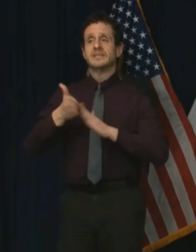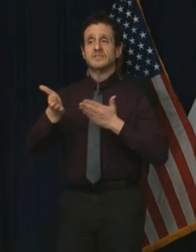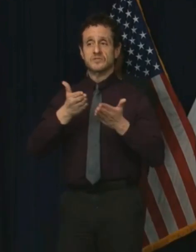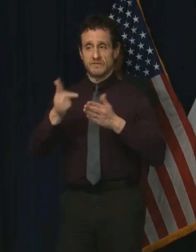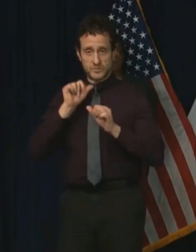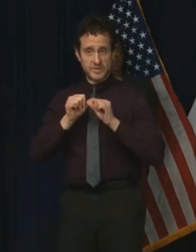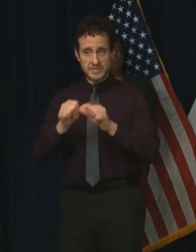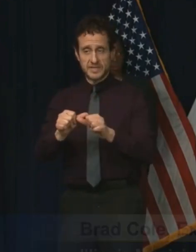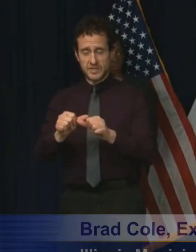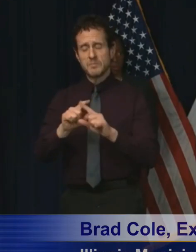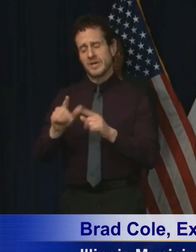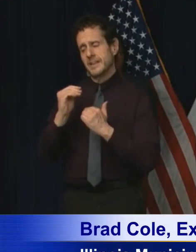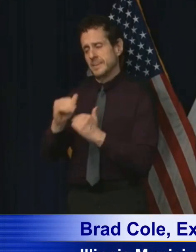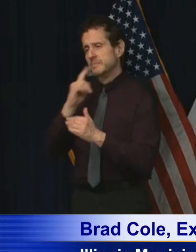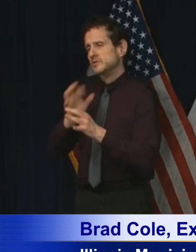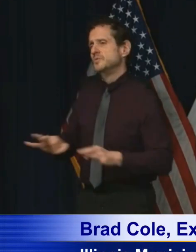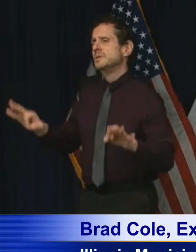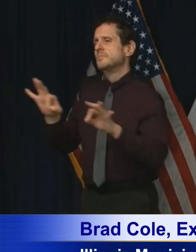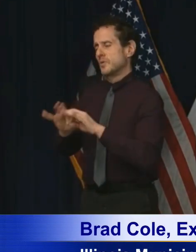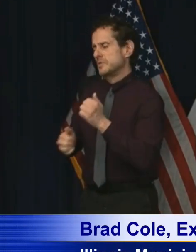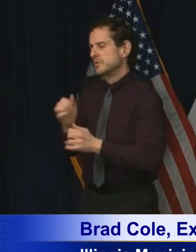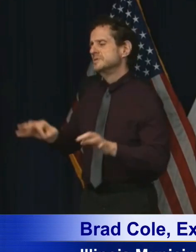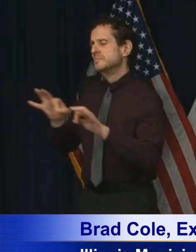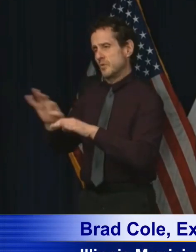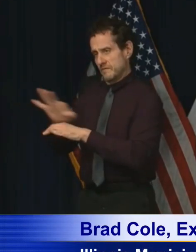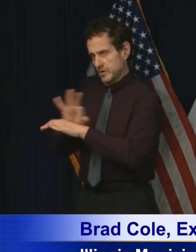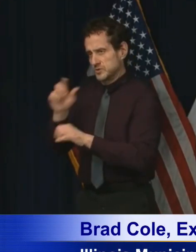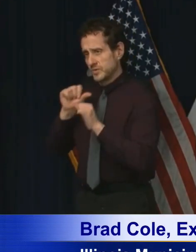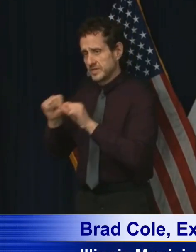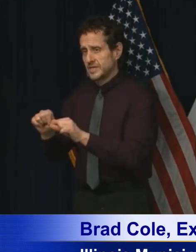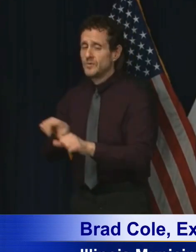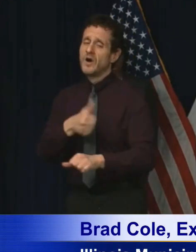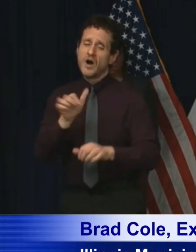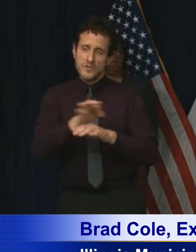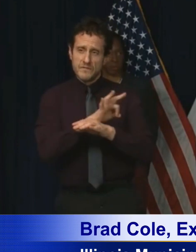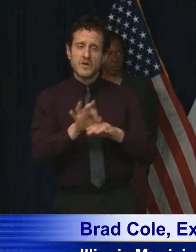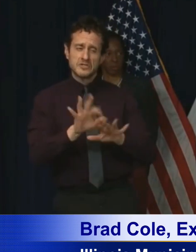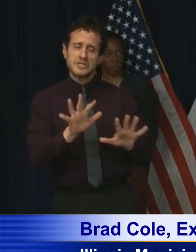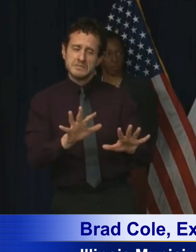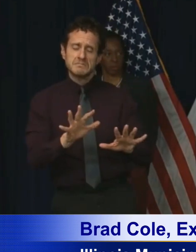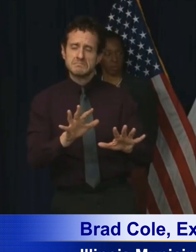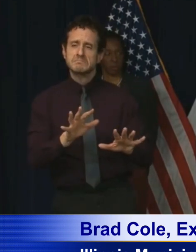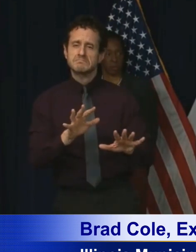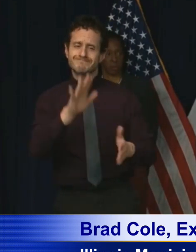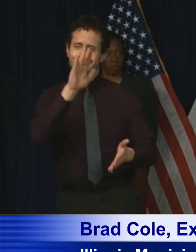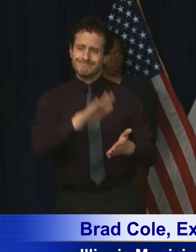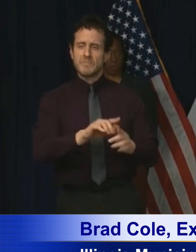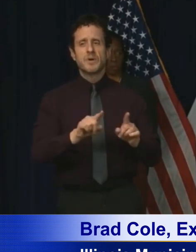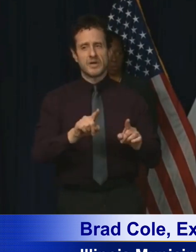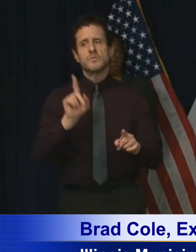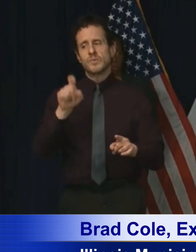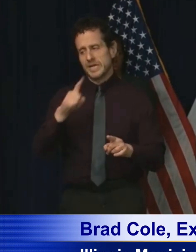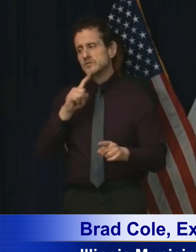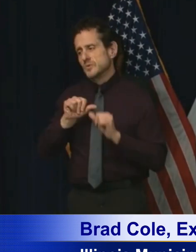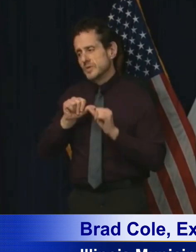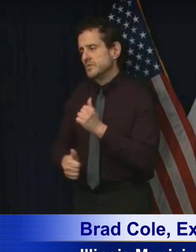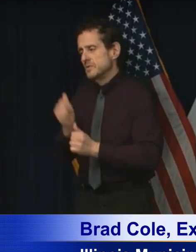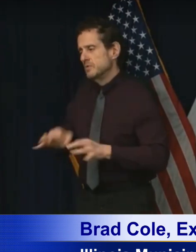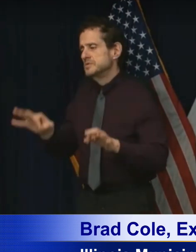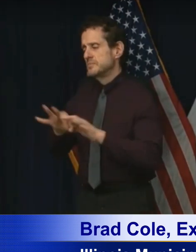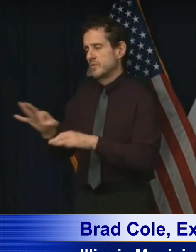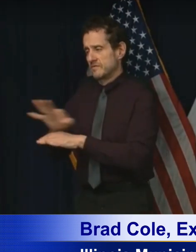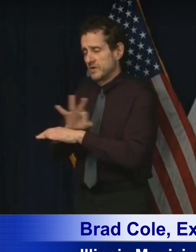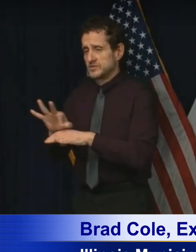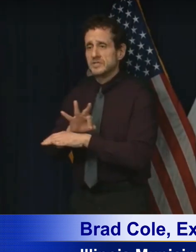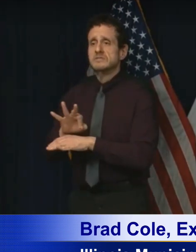obviously limited to essential functions. We will respond, as we are able, to all of the various aspects of